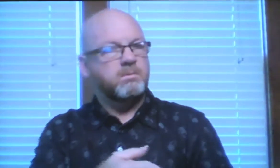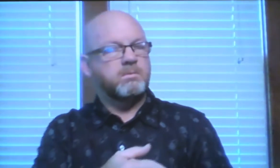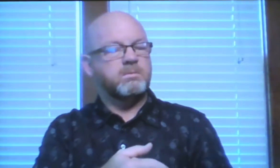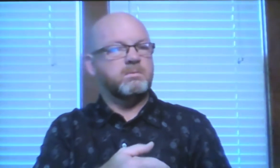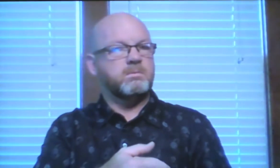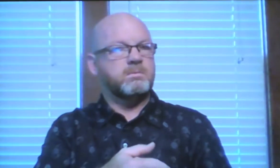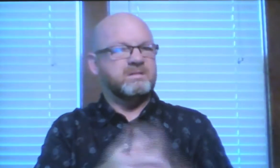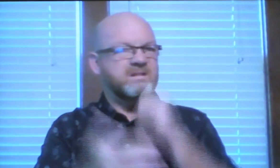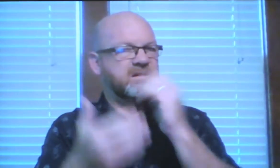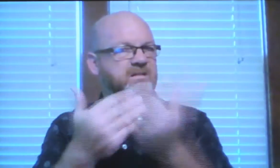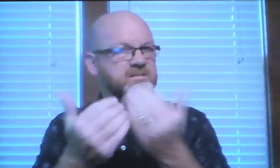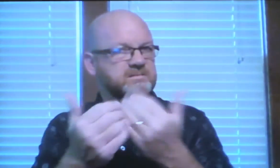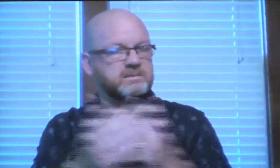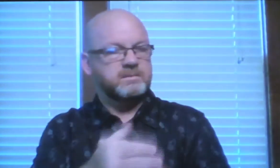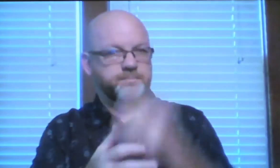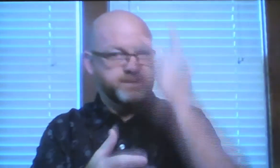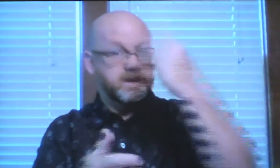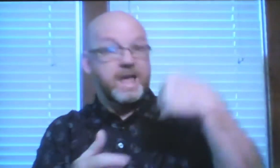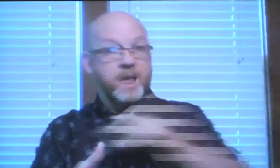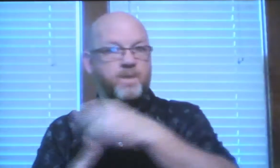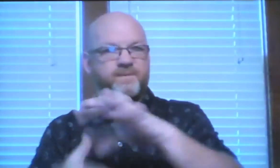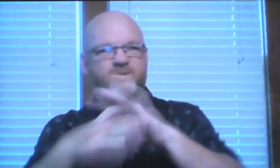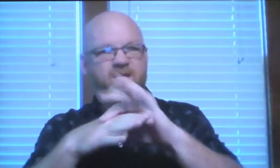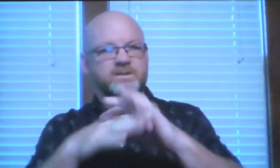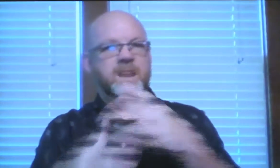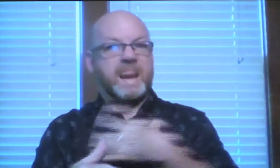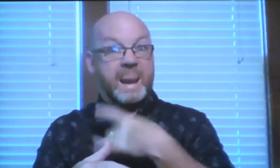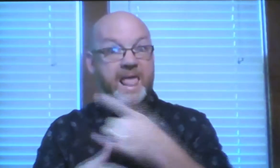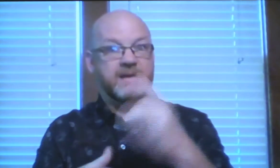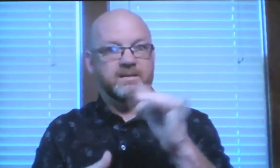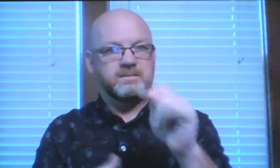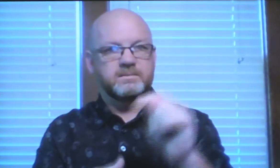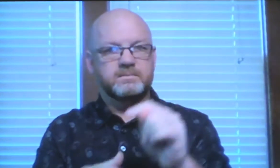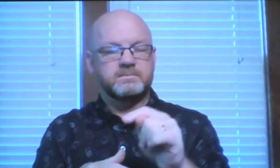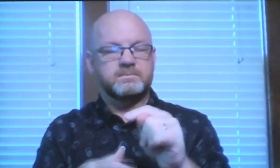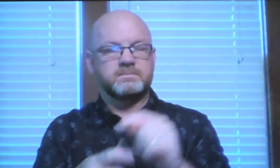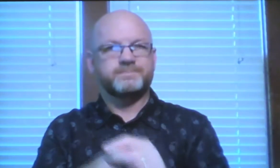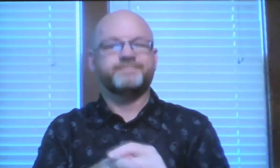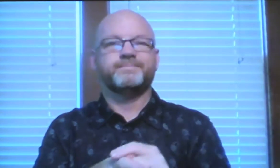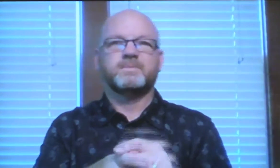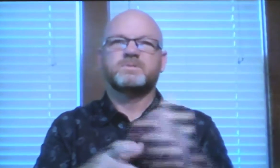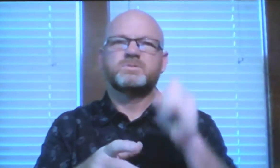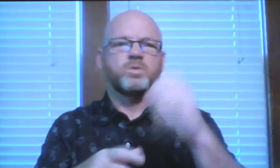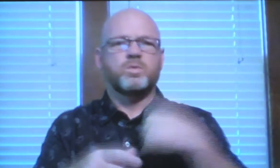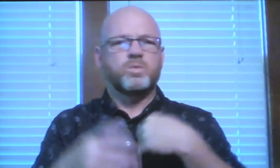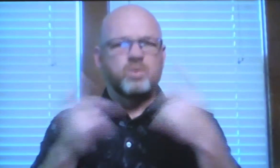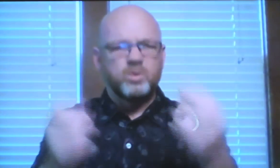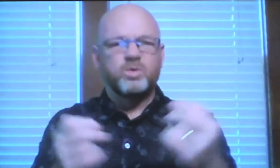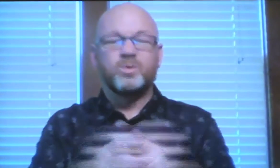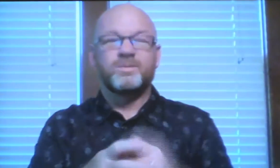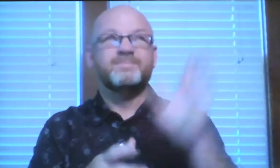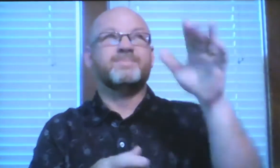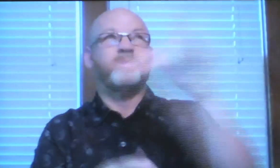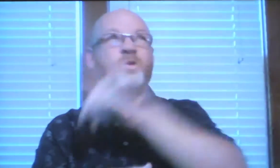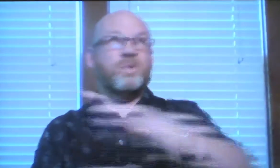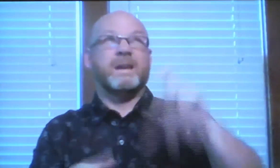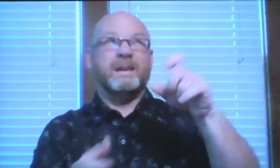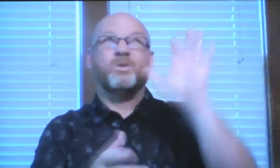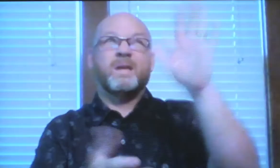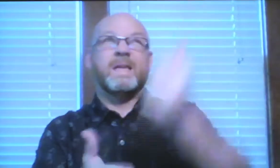It's hard to get out of it once you're in. When you get involved and we really like it, it's hard to get out.